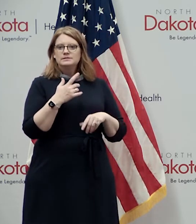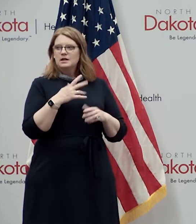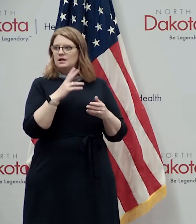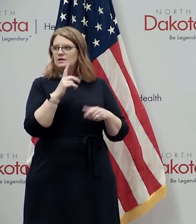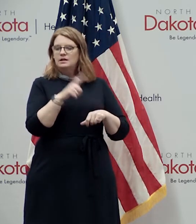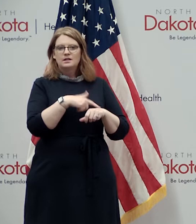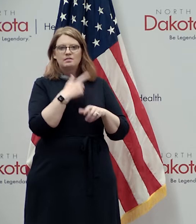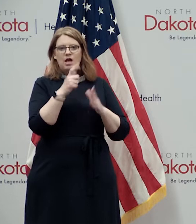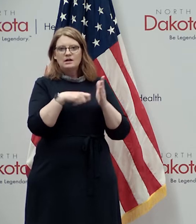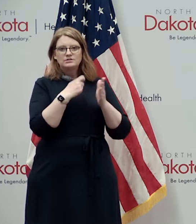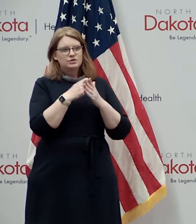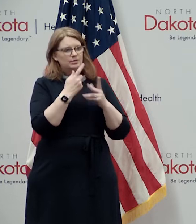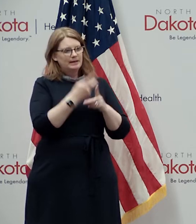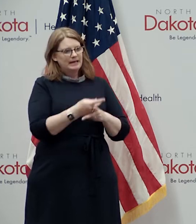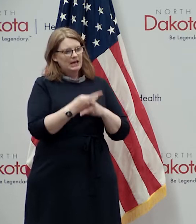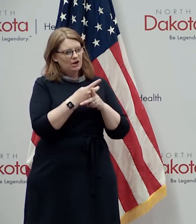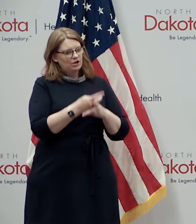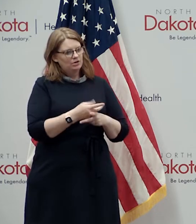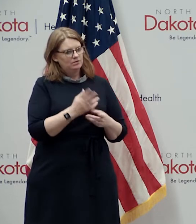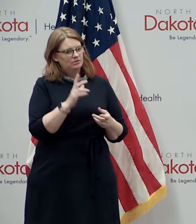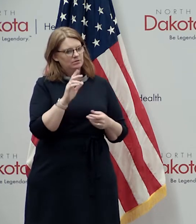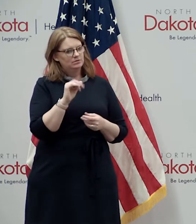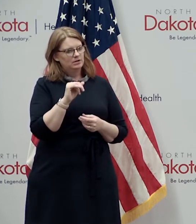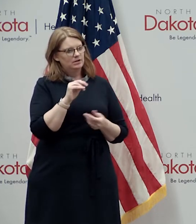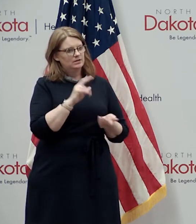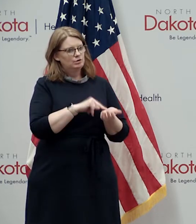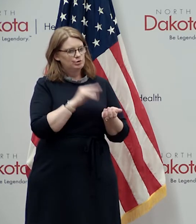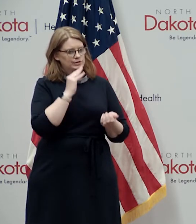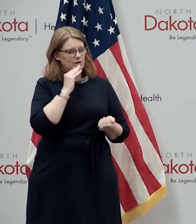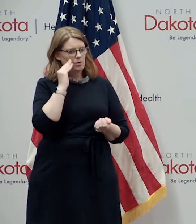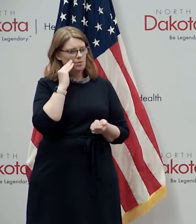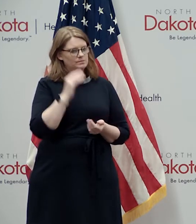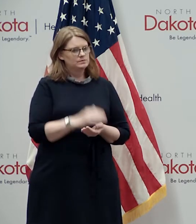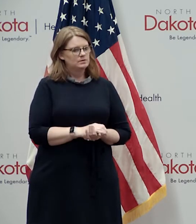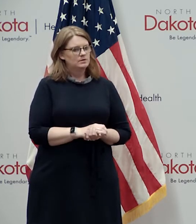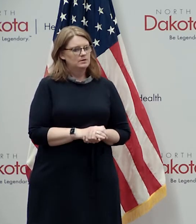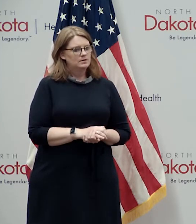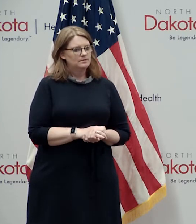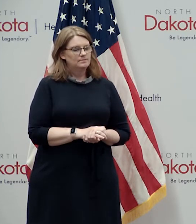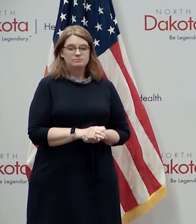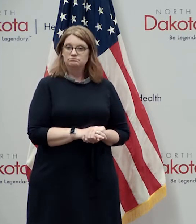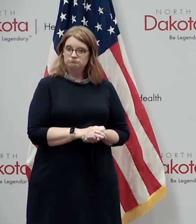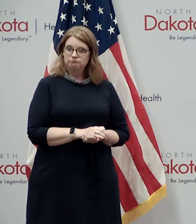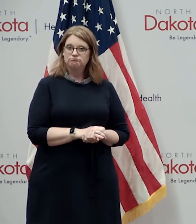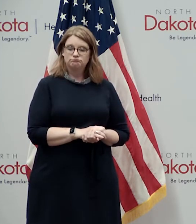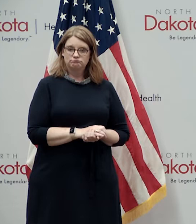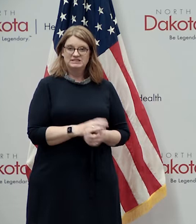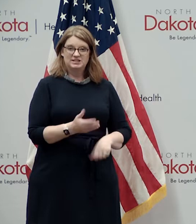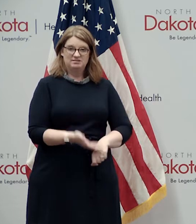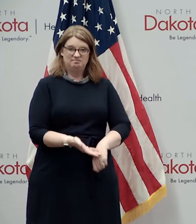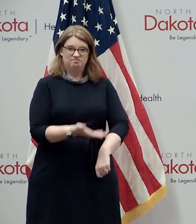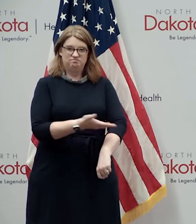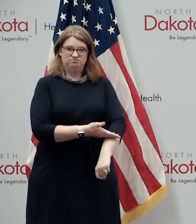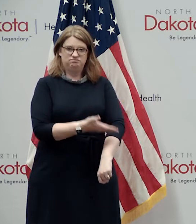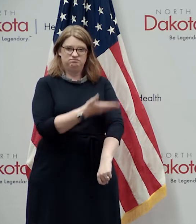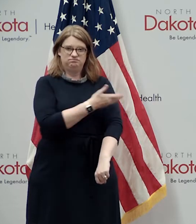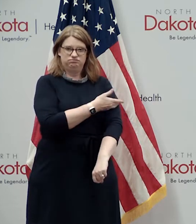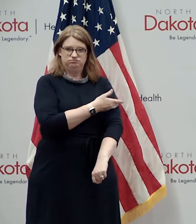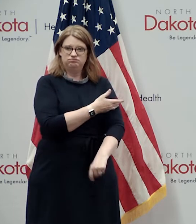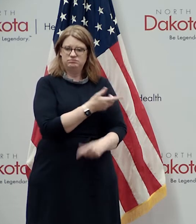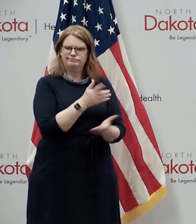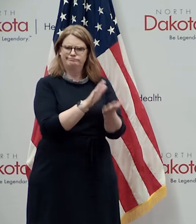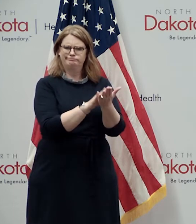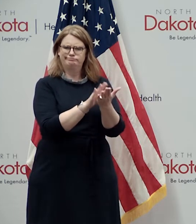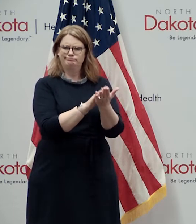uh and uh we have uh some great progress there so again i want to give some shout outs there